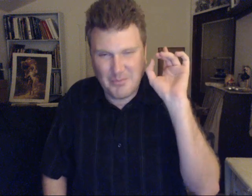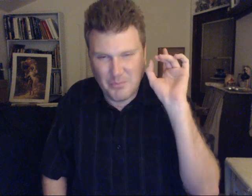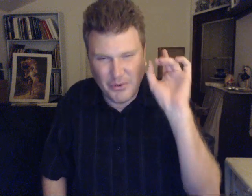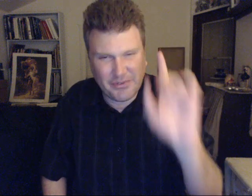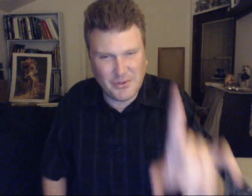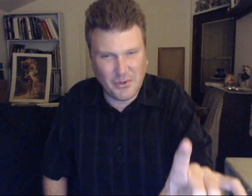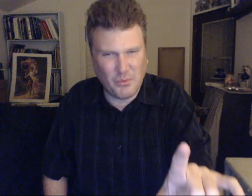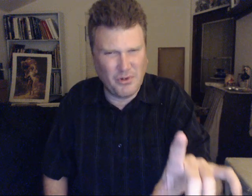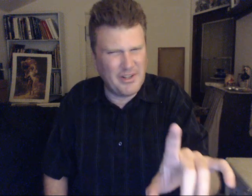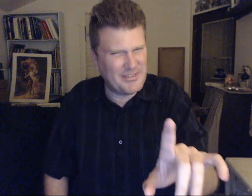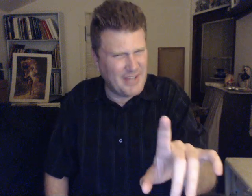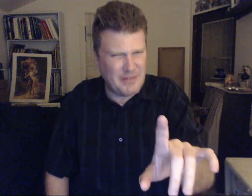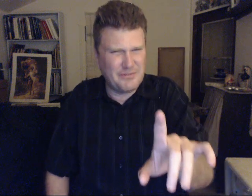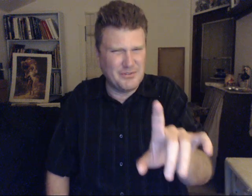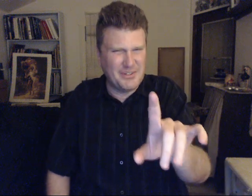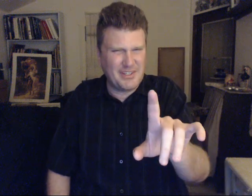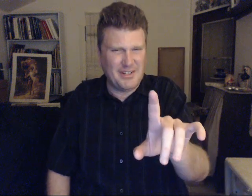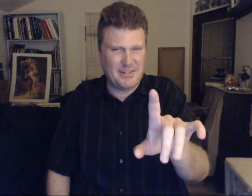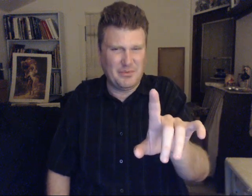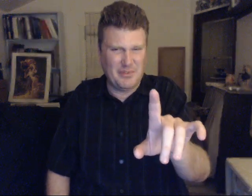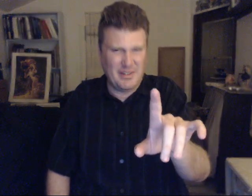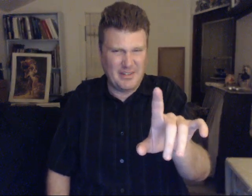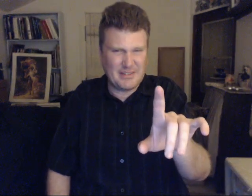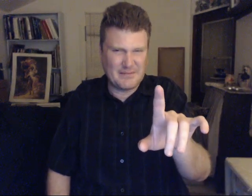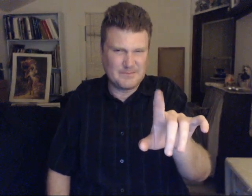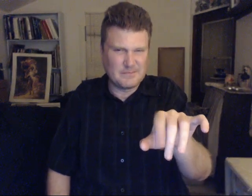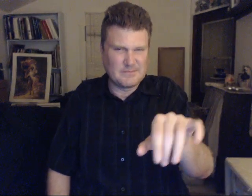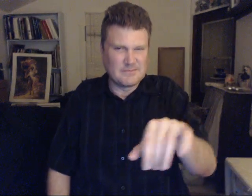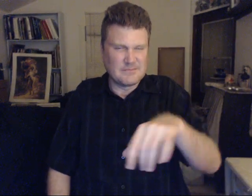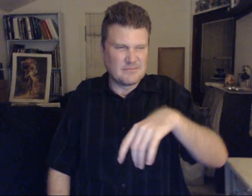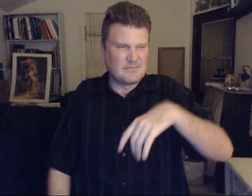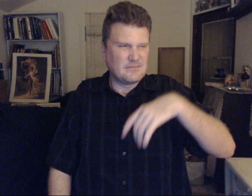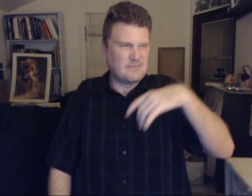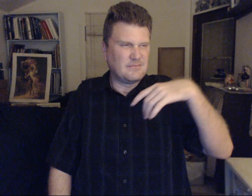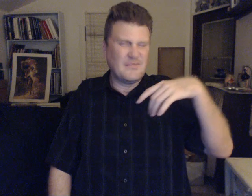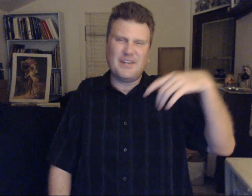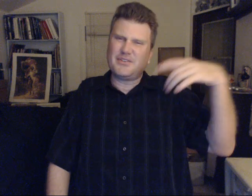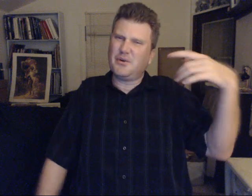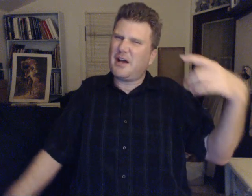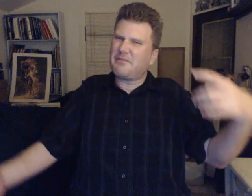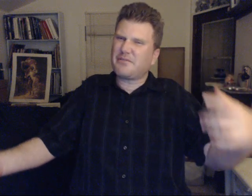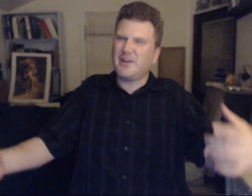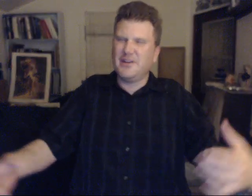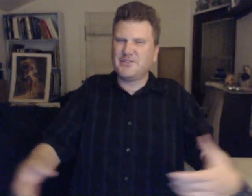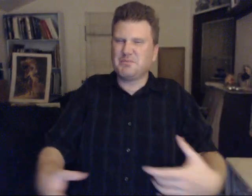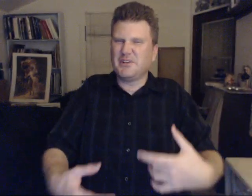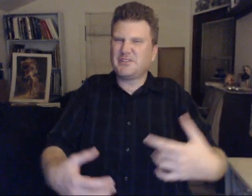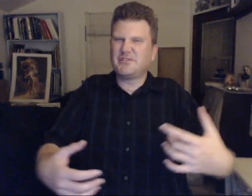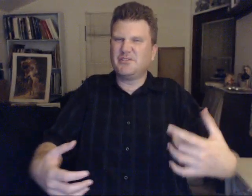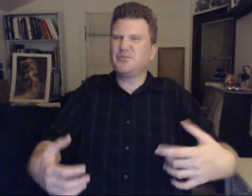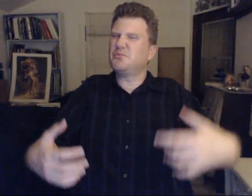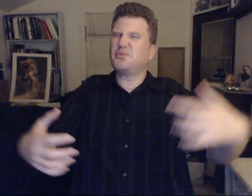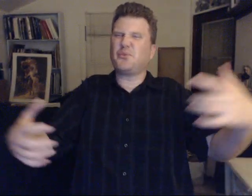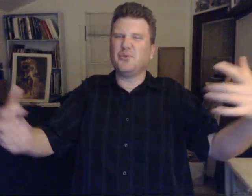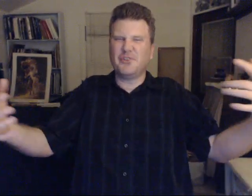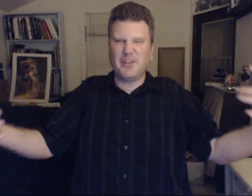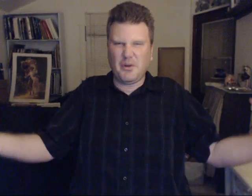most in your world has not fully connected with yet yes they will have friends but do you truly need a